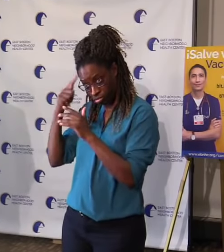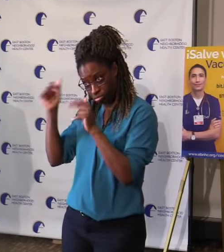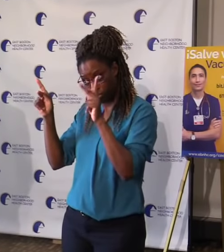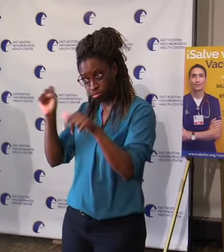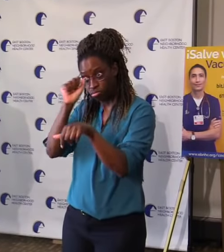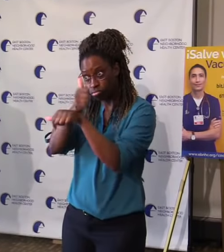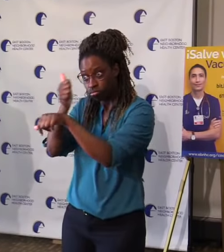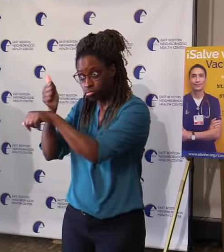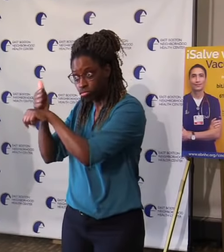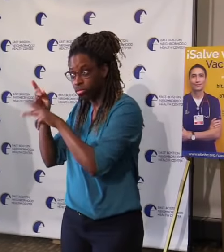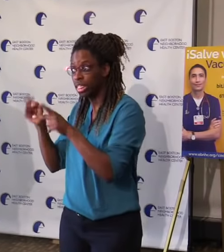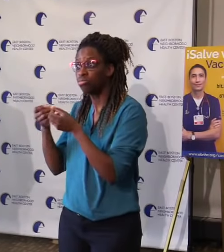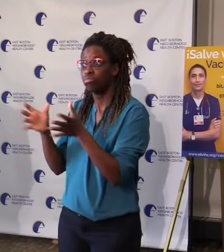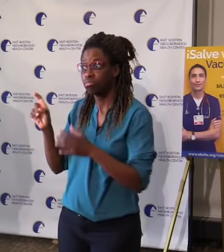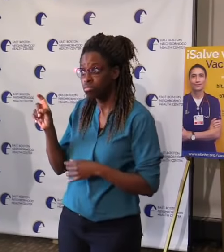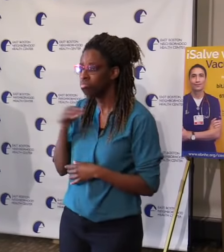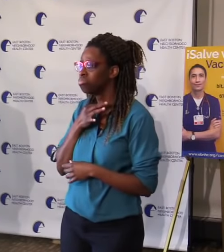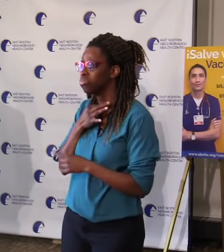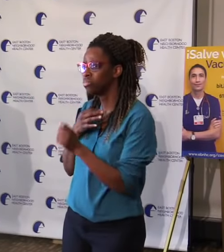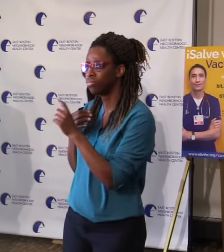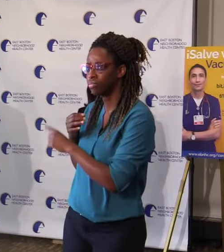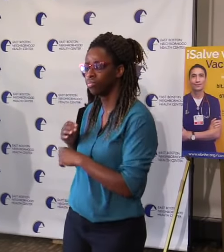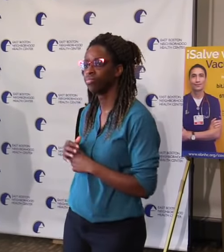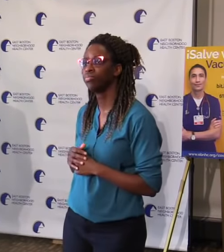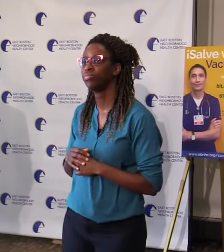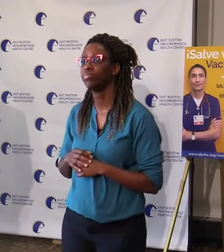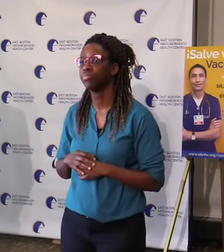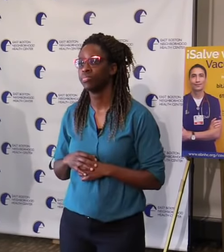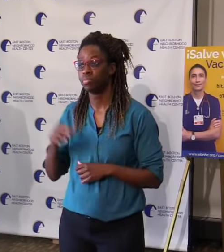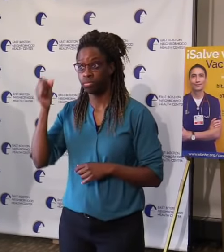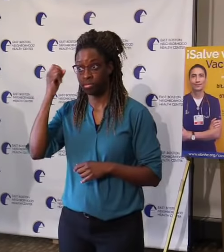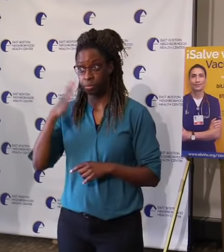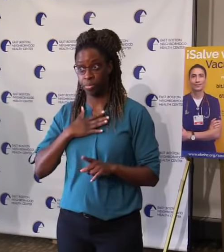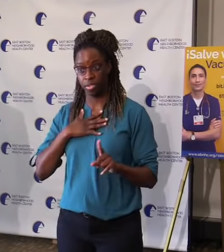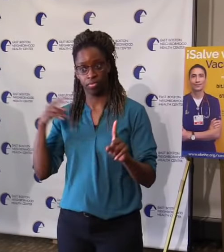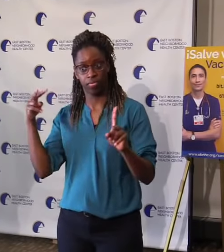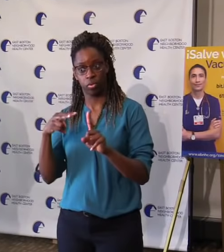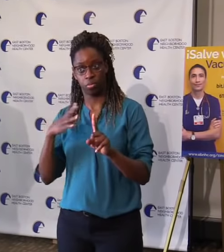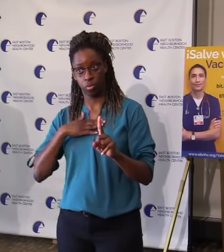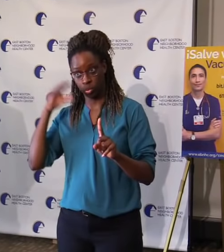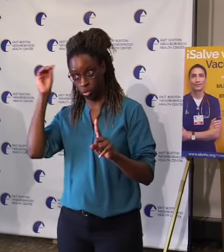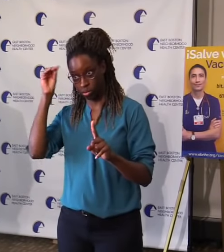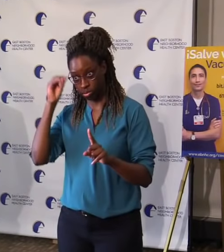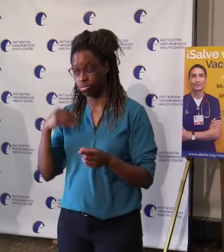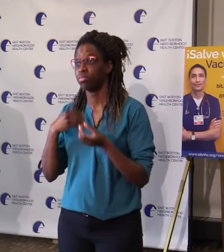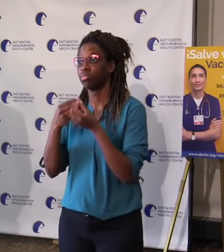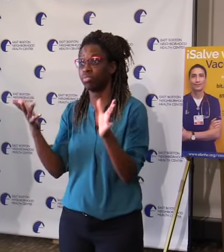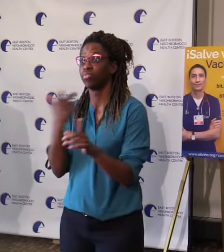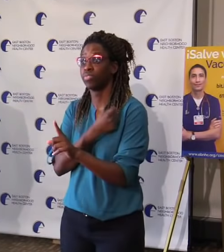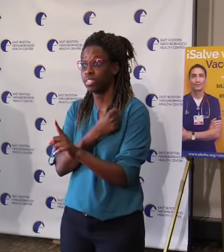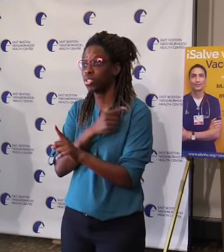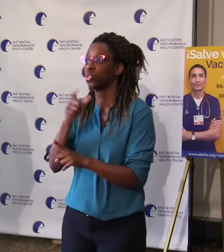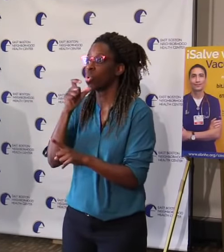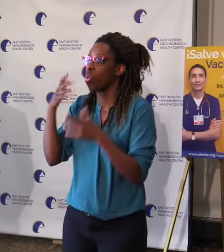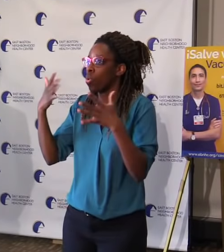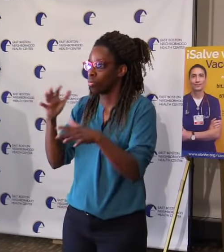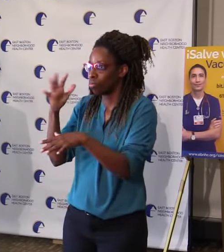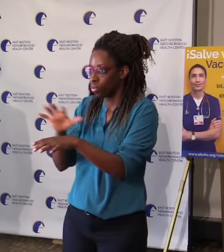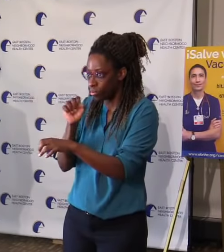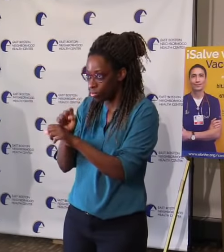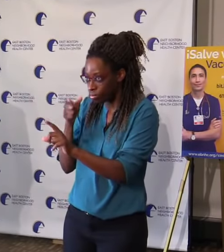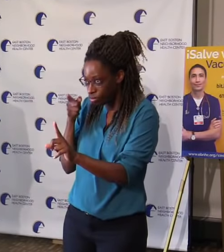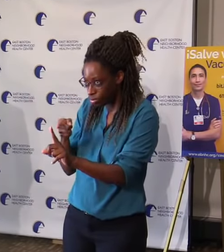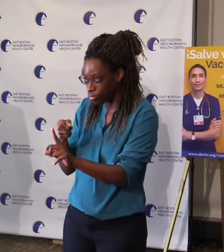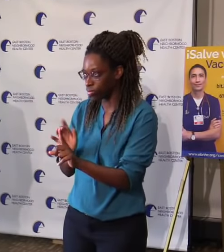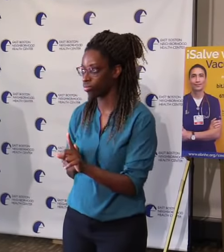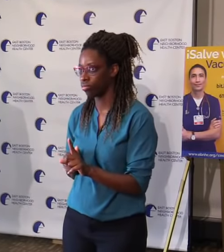My view is really simple. You should vaccinate the people who have appointments and you should be, you know, smart enough about how you use the vaccine that